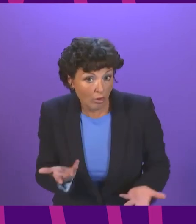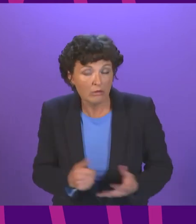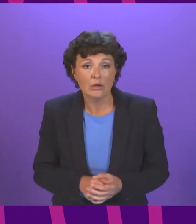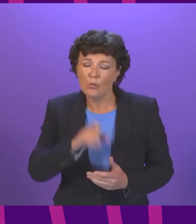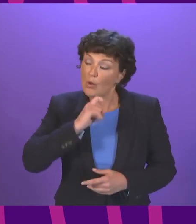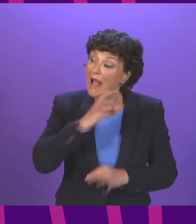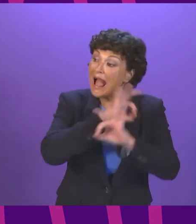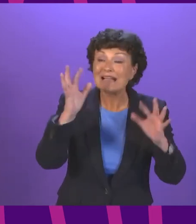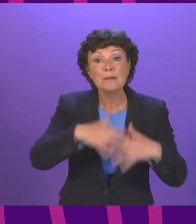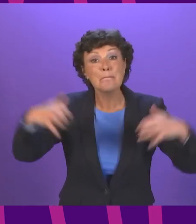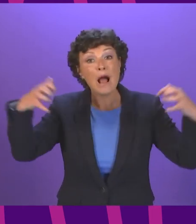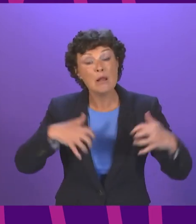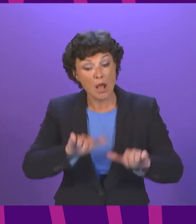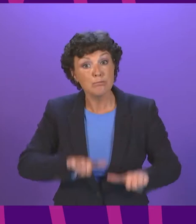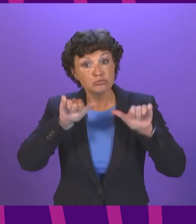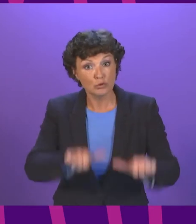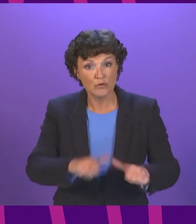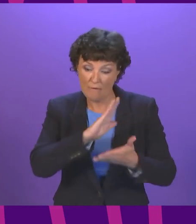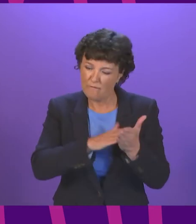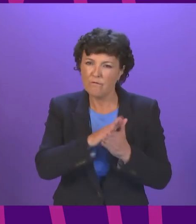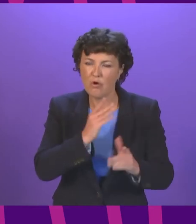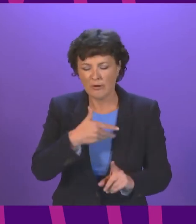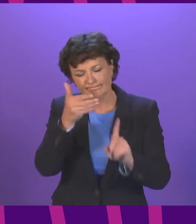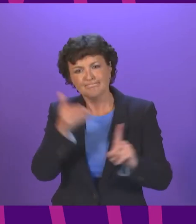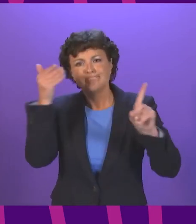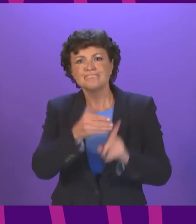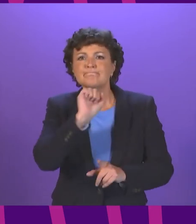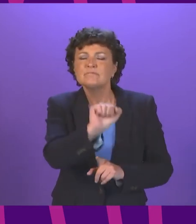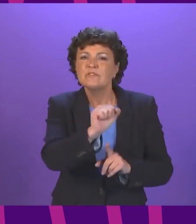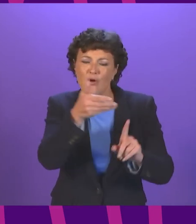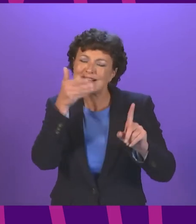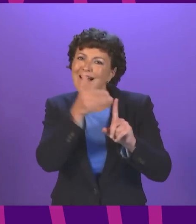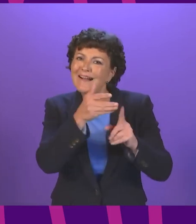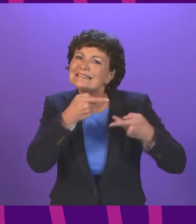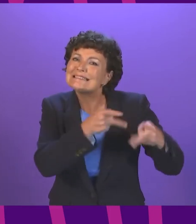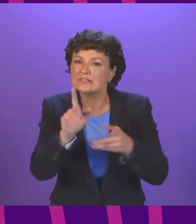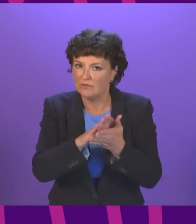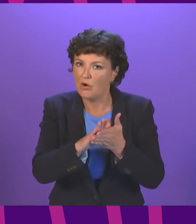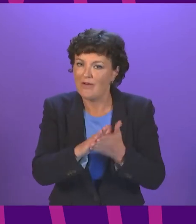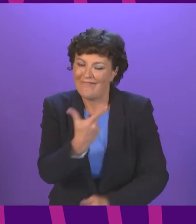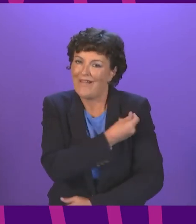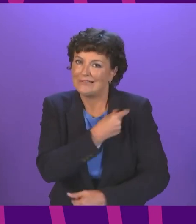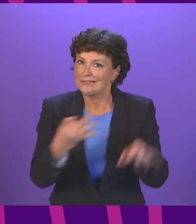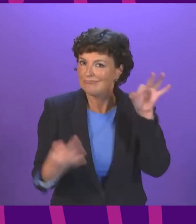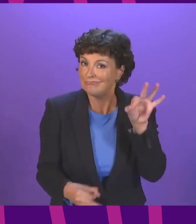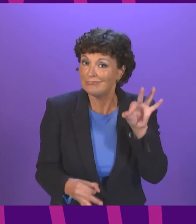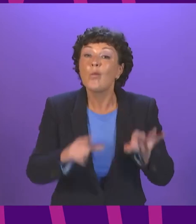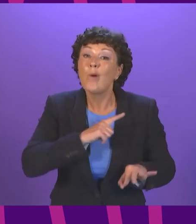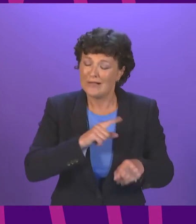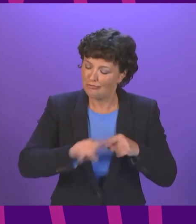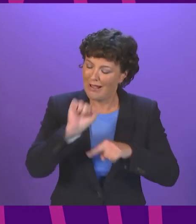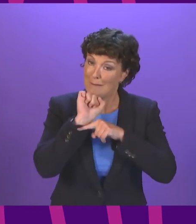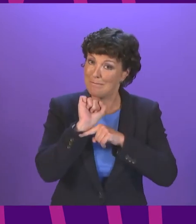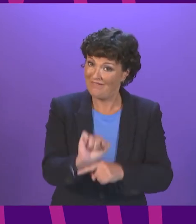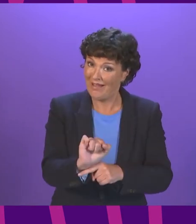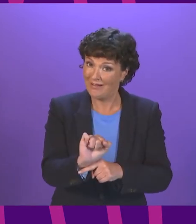week for a targeted system of vaccine certification as a proportionate alternative to the risk of further closure of higher